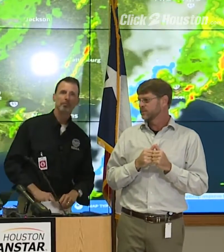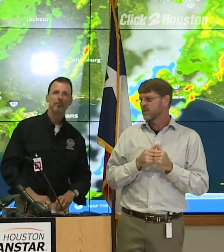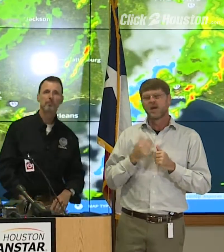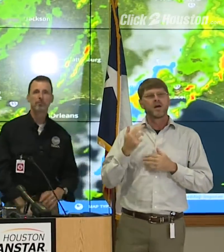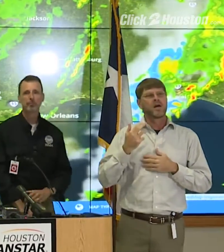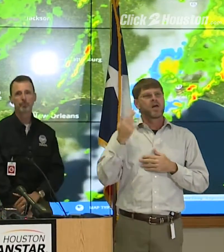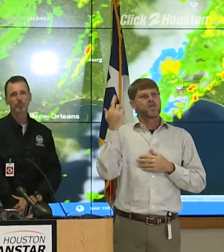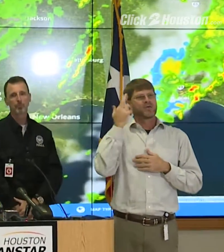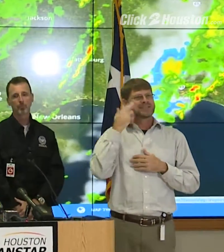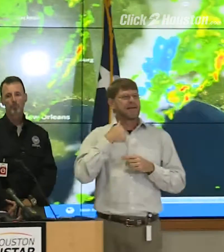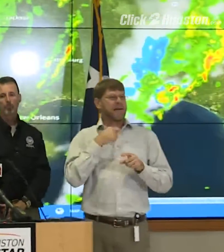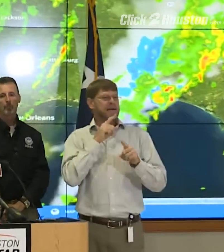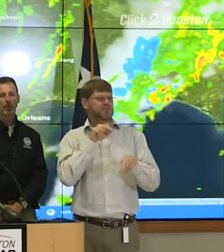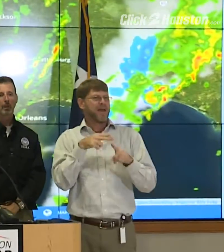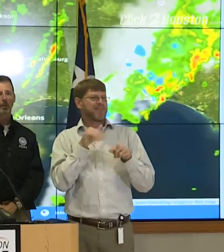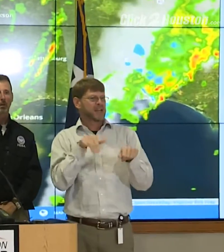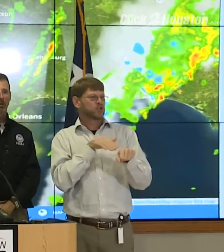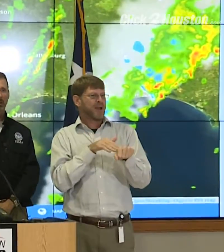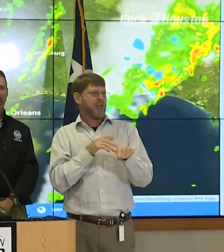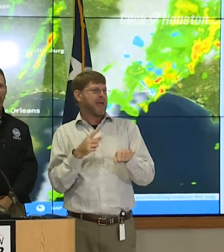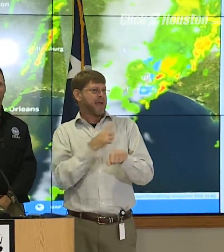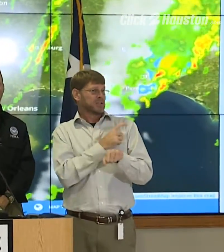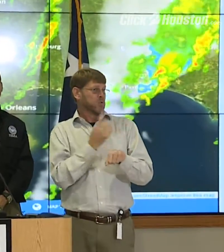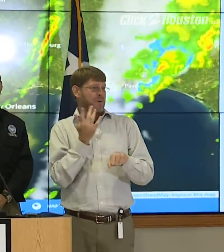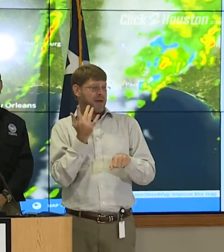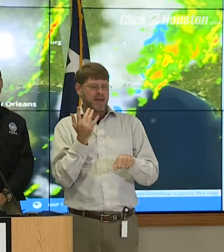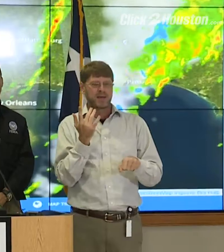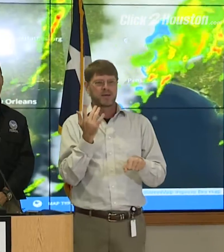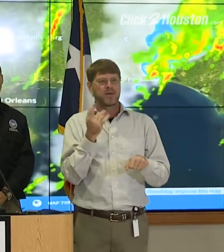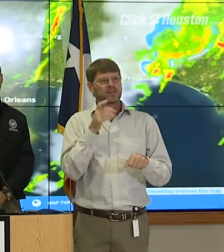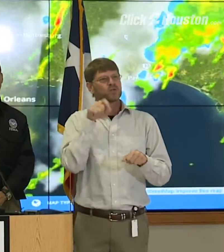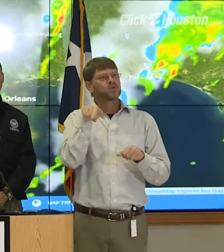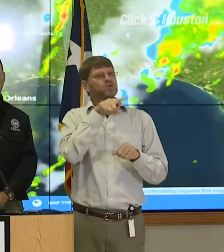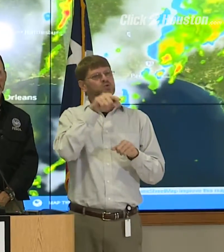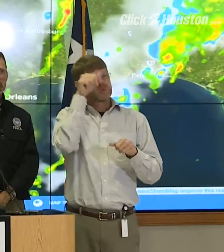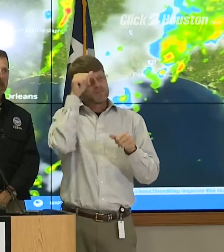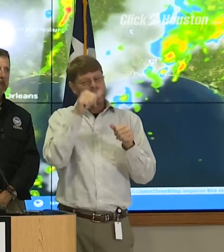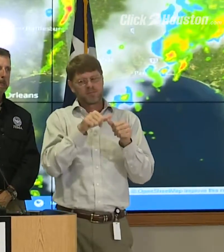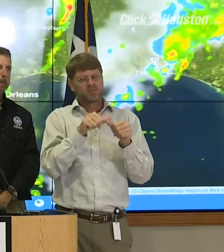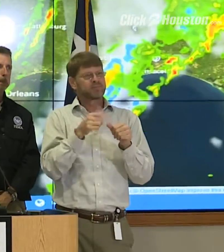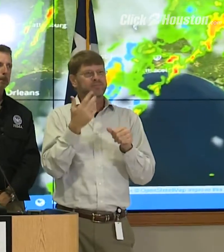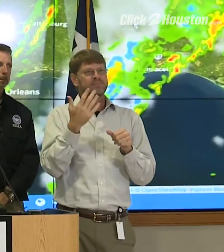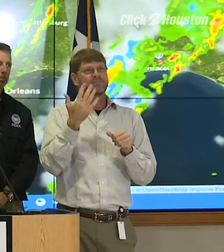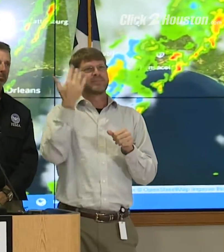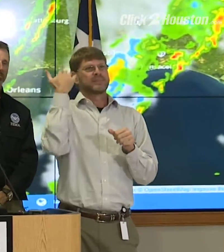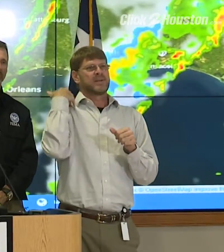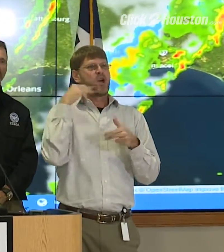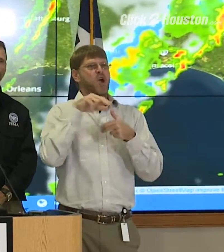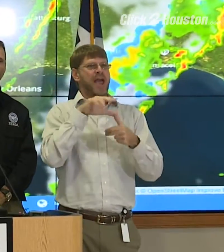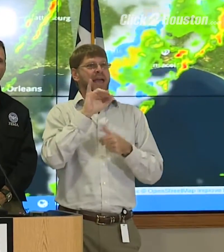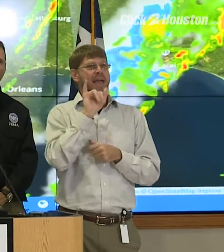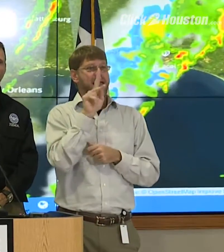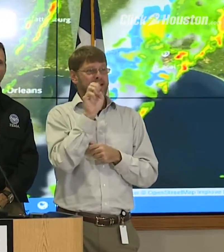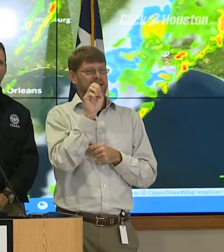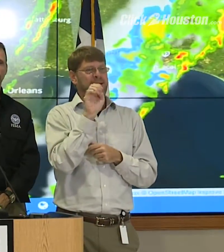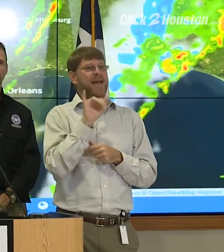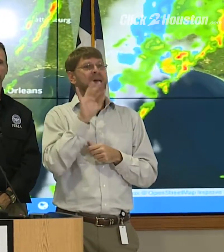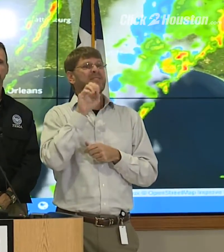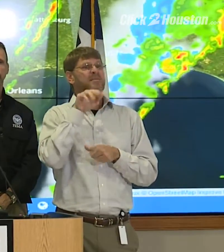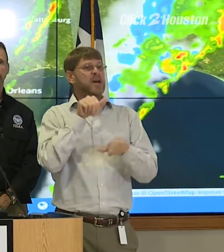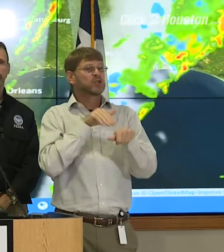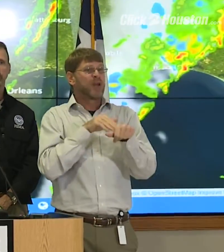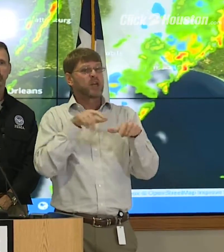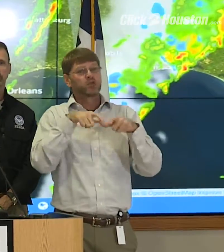The reason I ask that question about the trailers, if you remember back around the time of Hurricane Ike, the FEMA